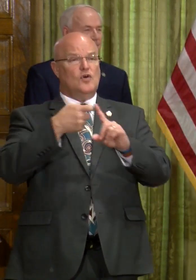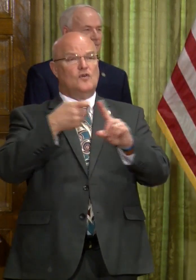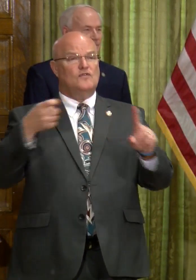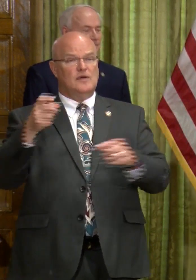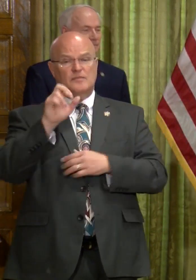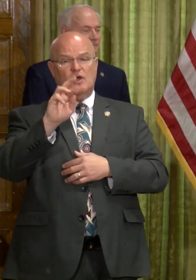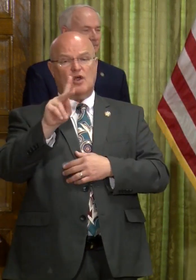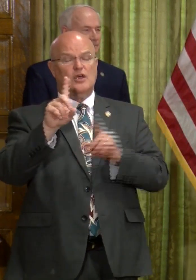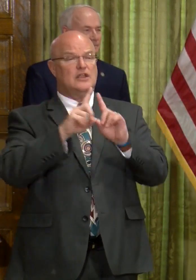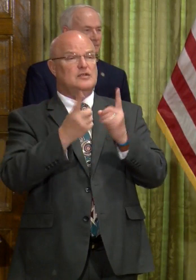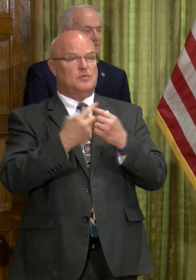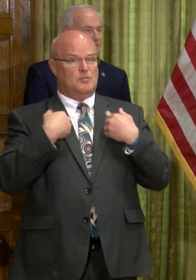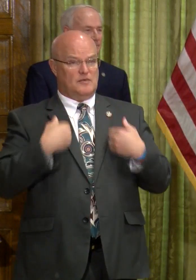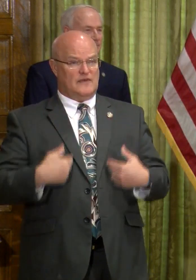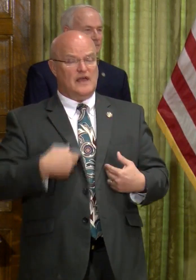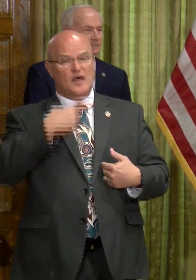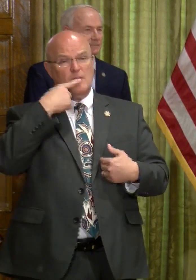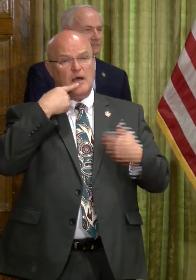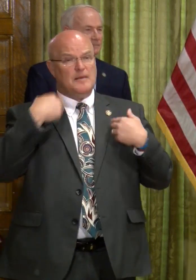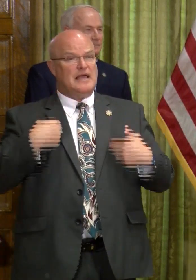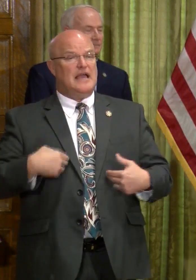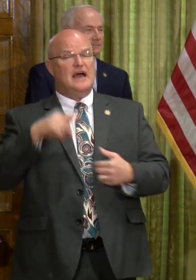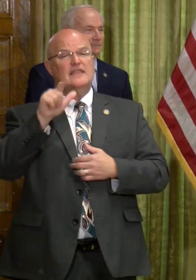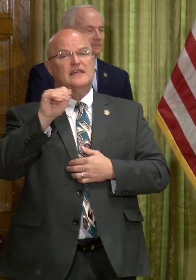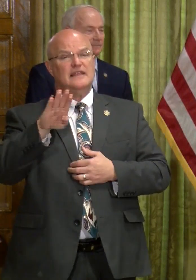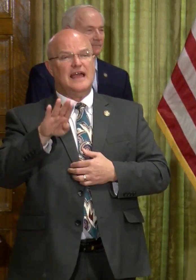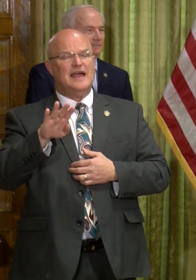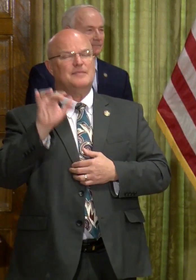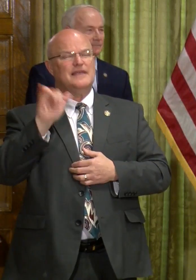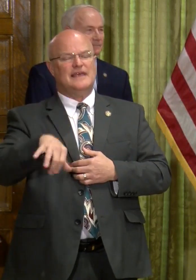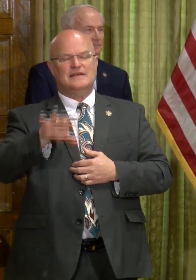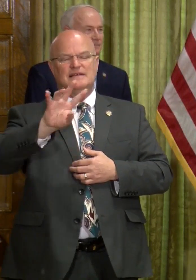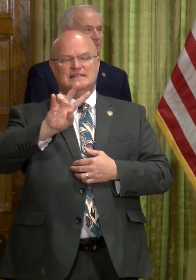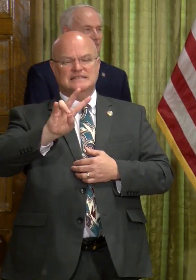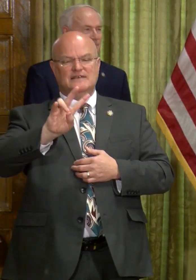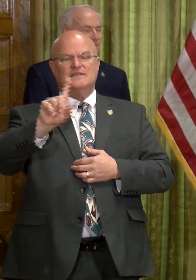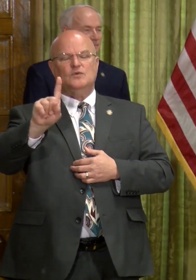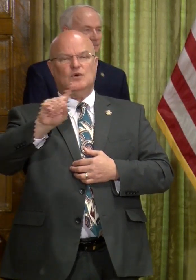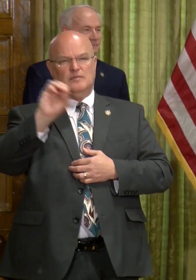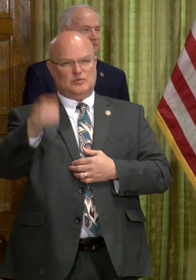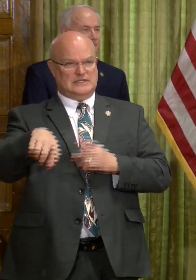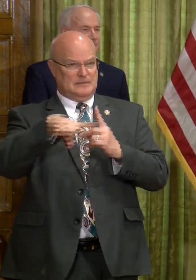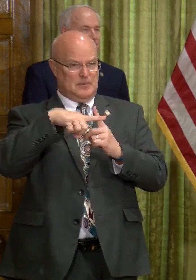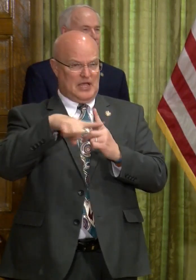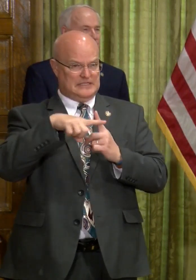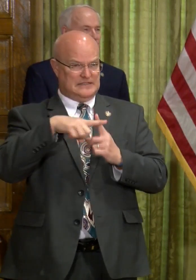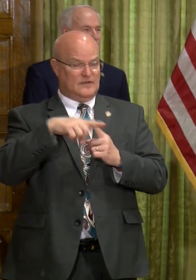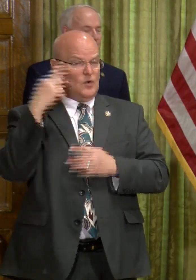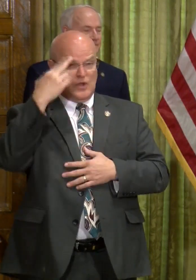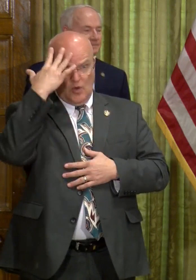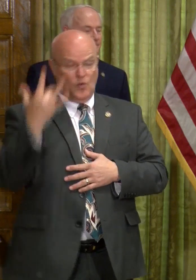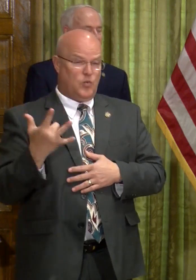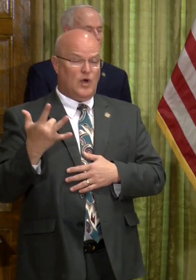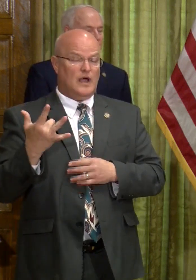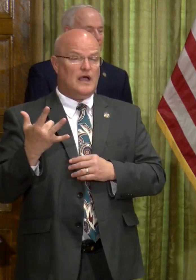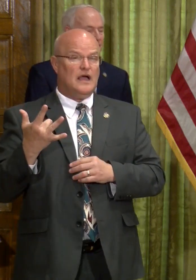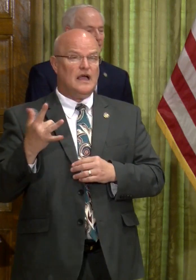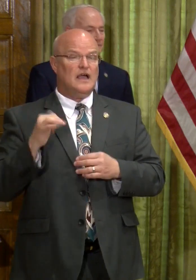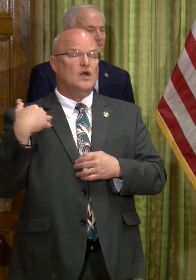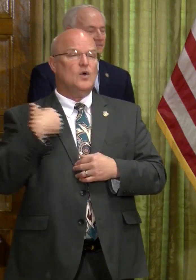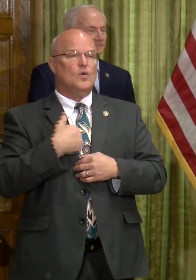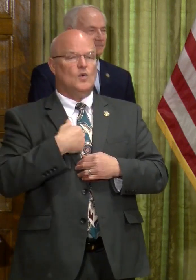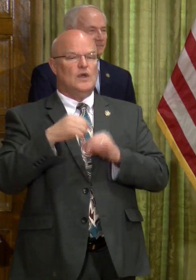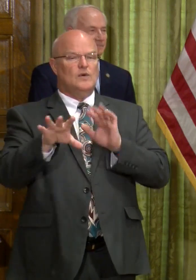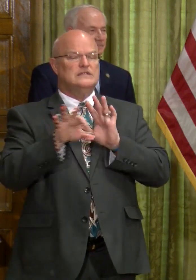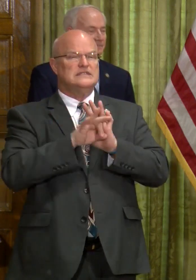Arkansas Department of Health Public Health lab, and 71% of those were positive. And the reason for that is we